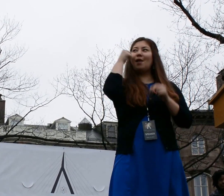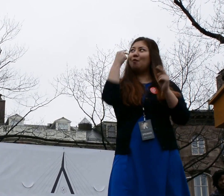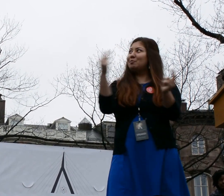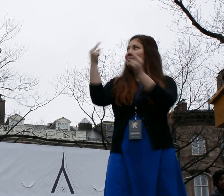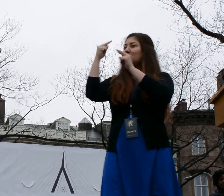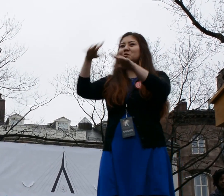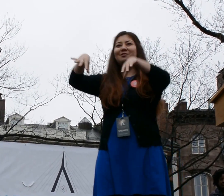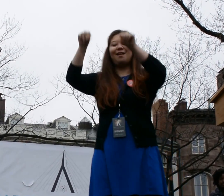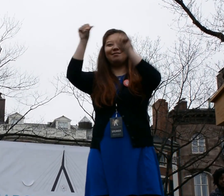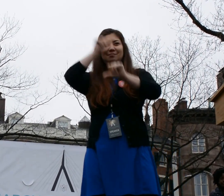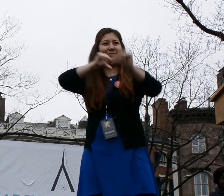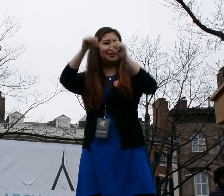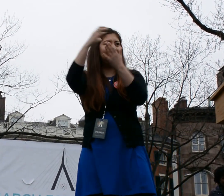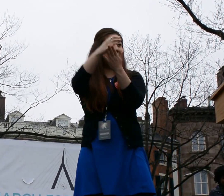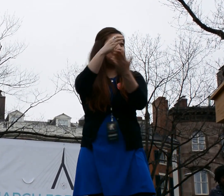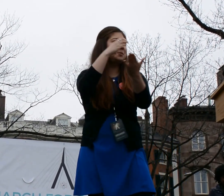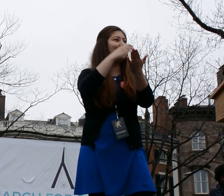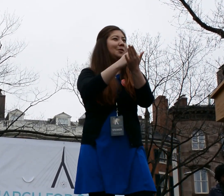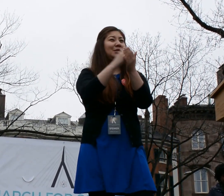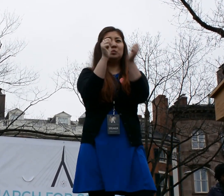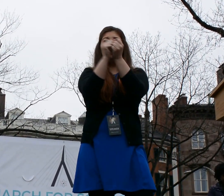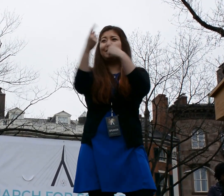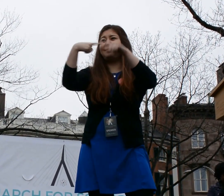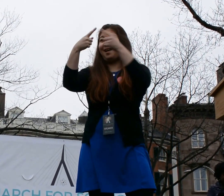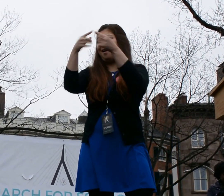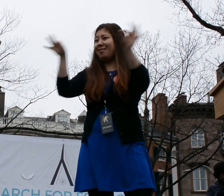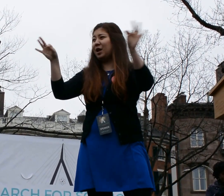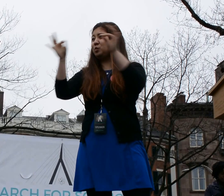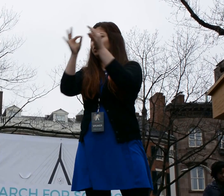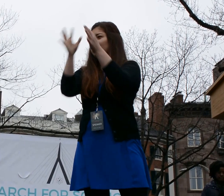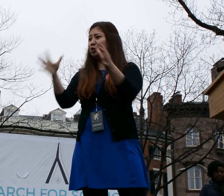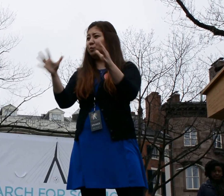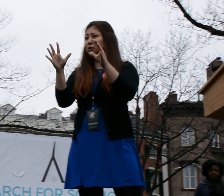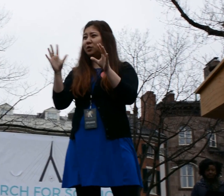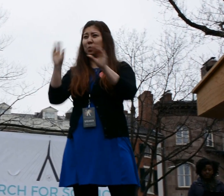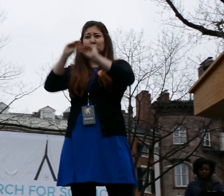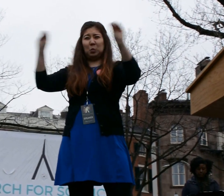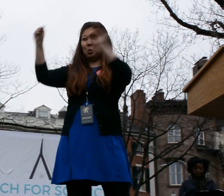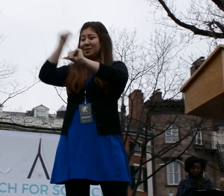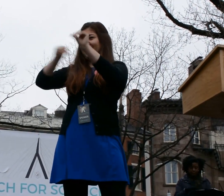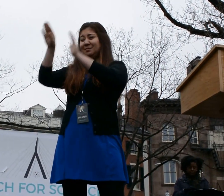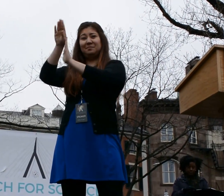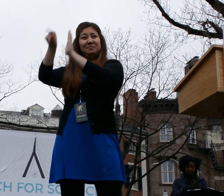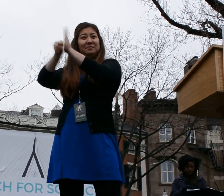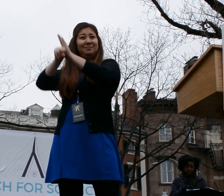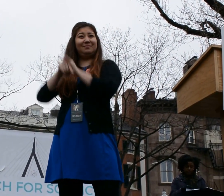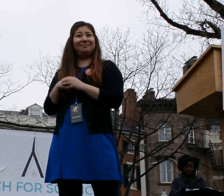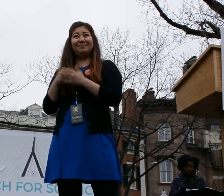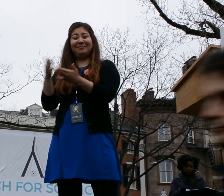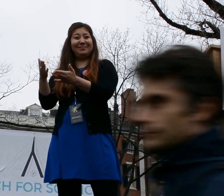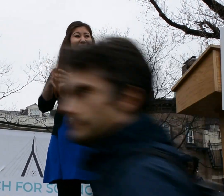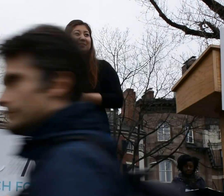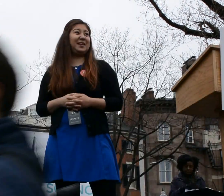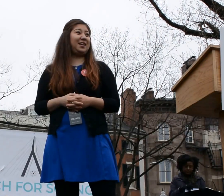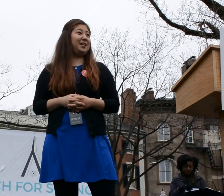I remember taking science courses and having to learn through a sign language interpreter with no science background.